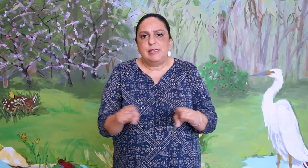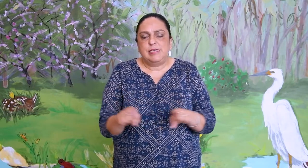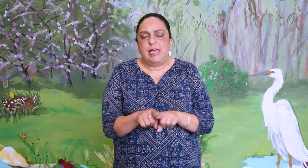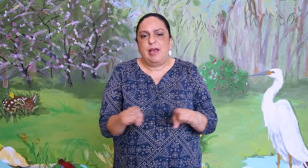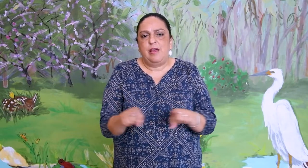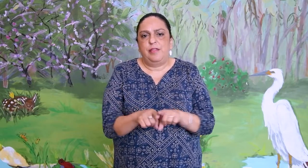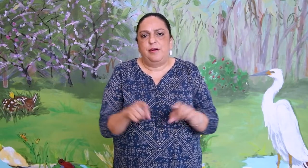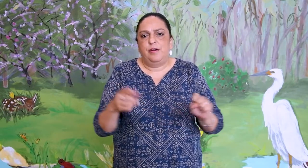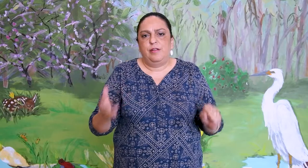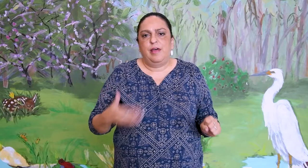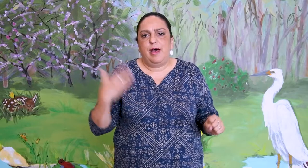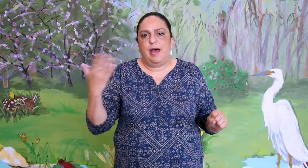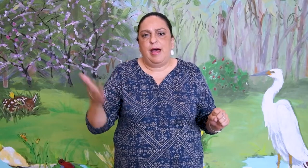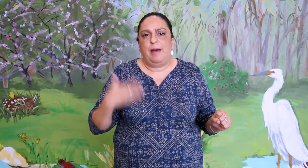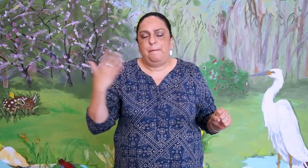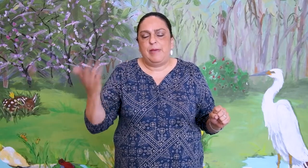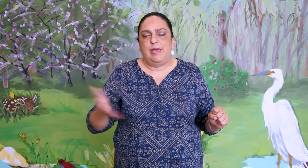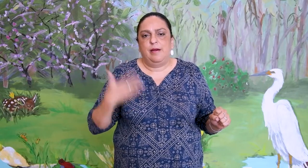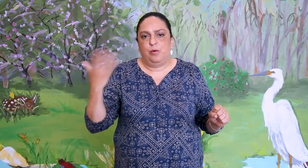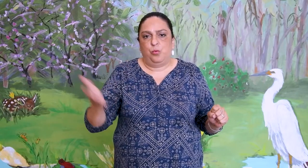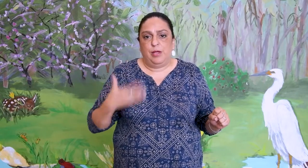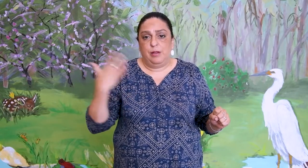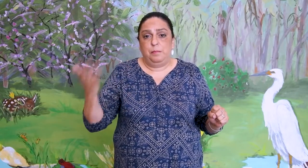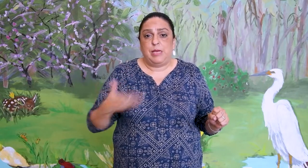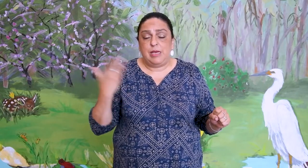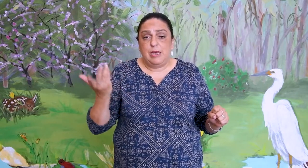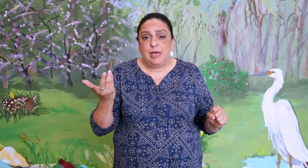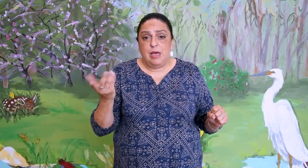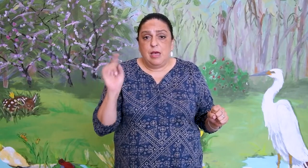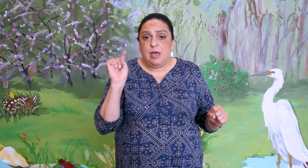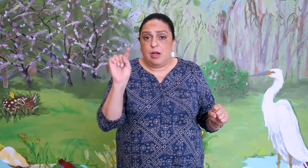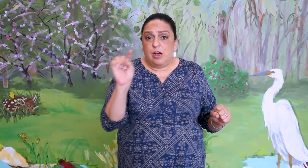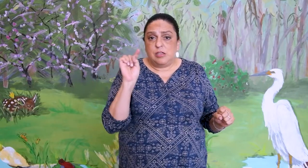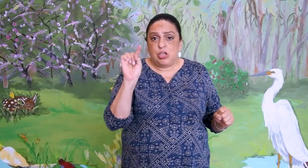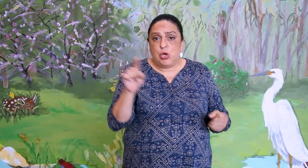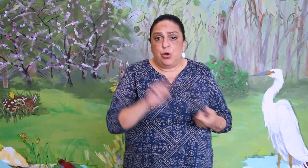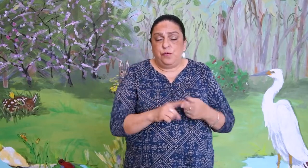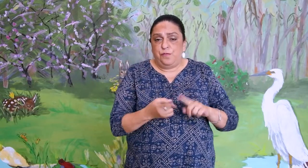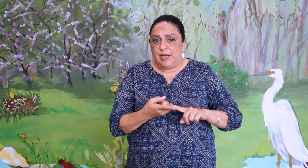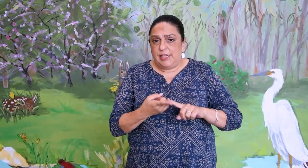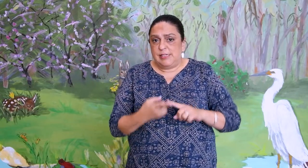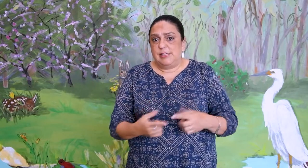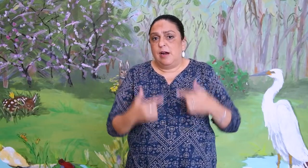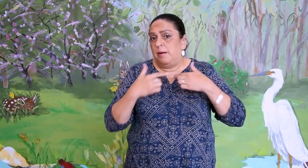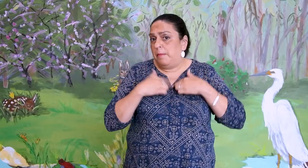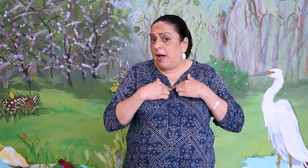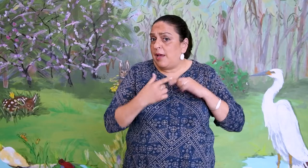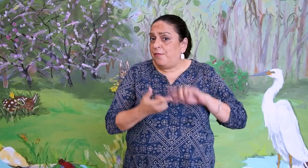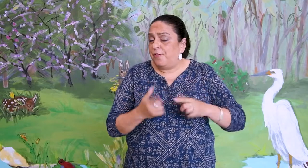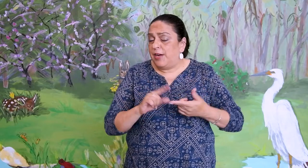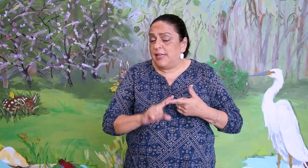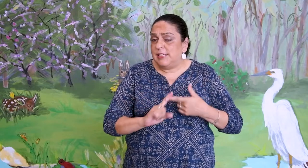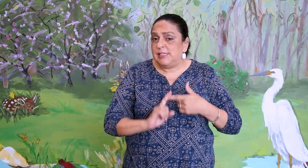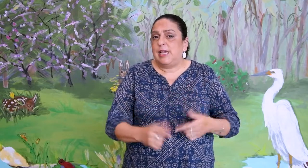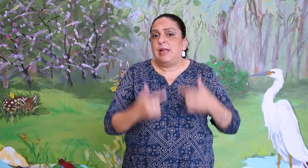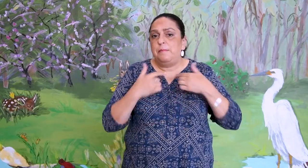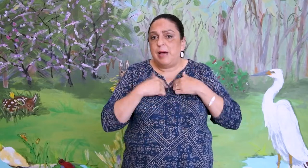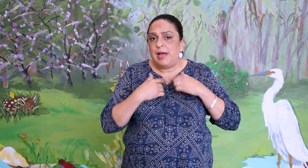together, the happier we'll be. Cause your friends are my friends, and my